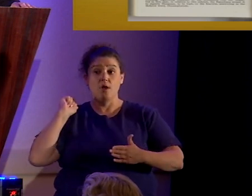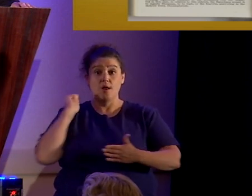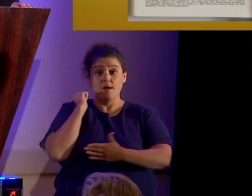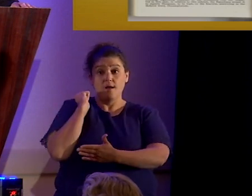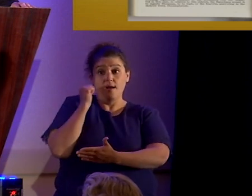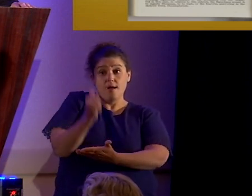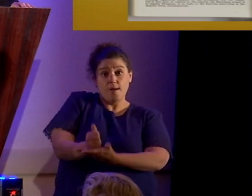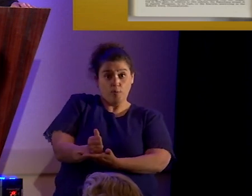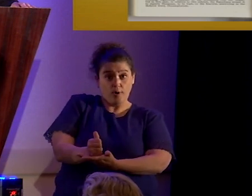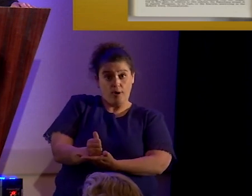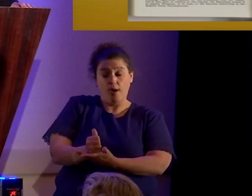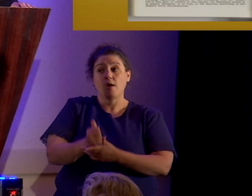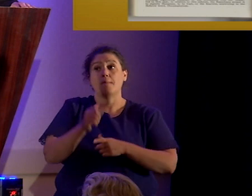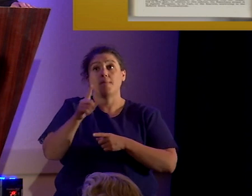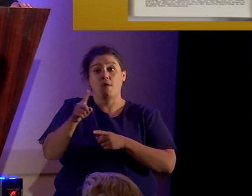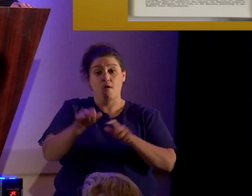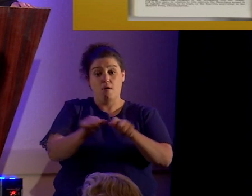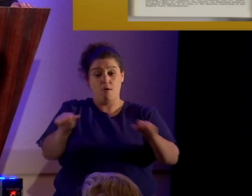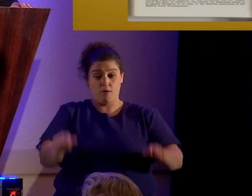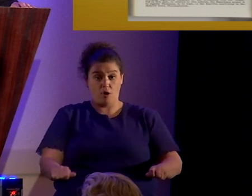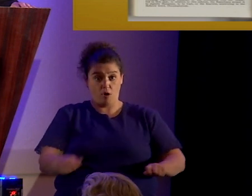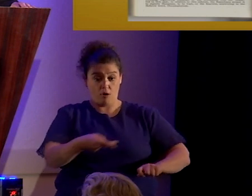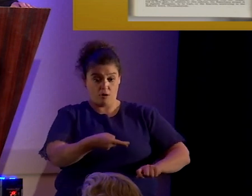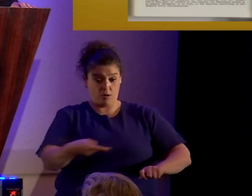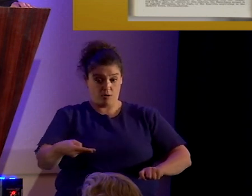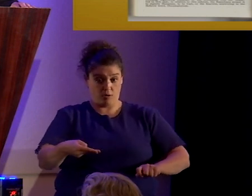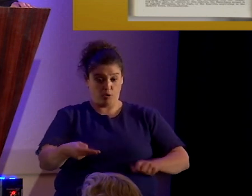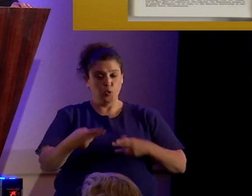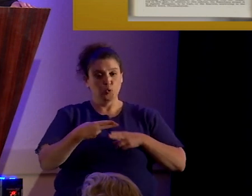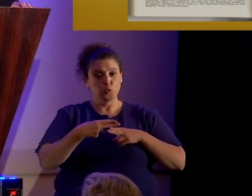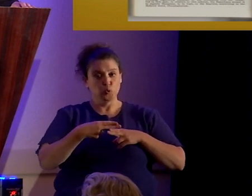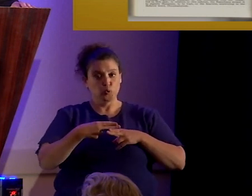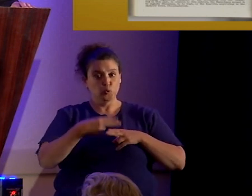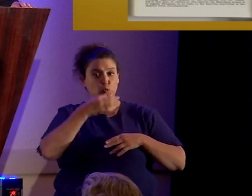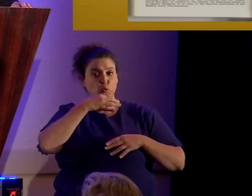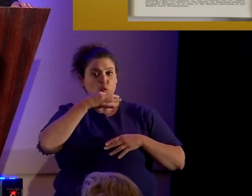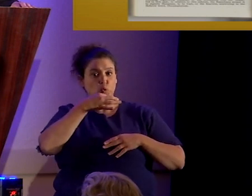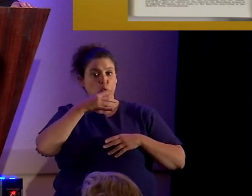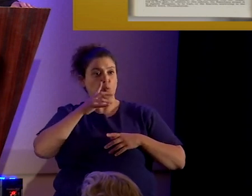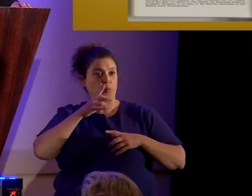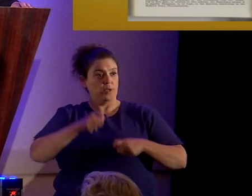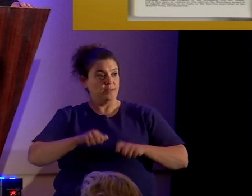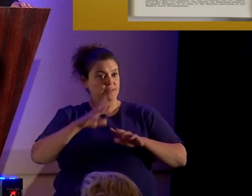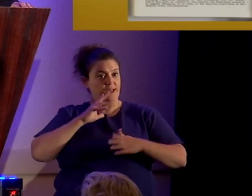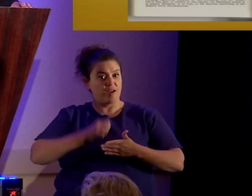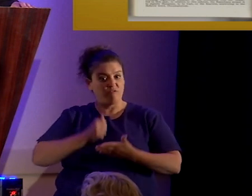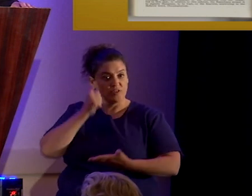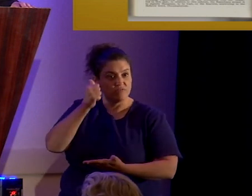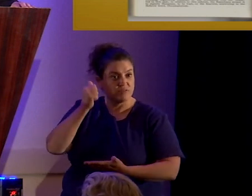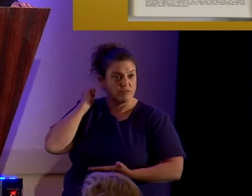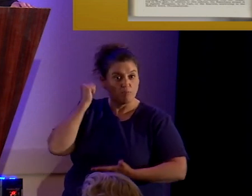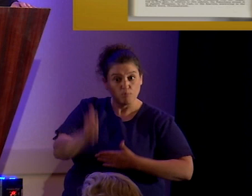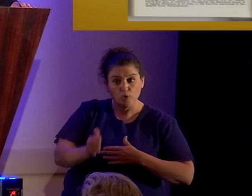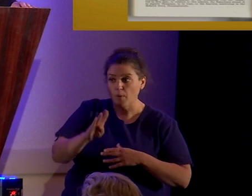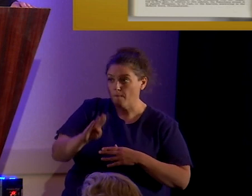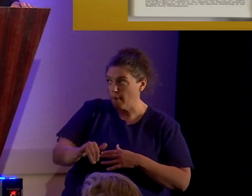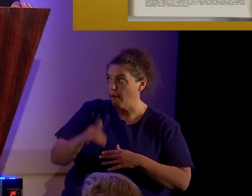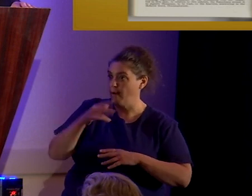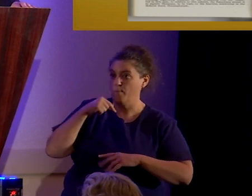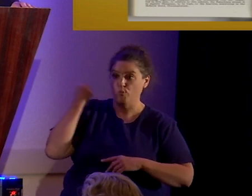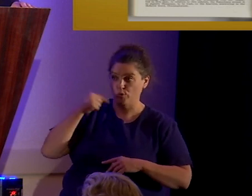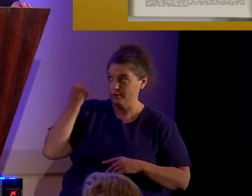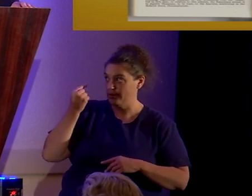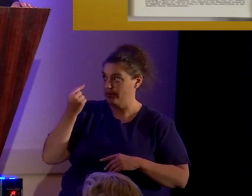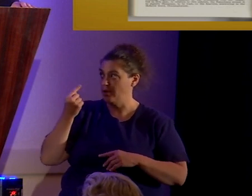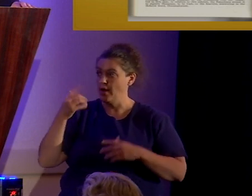about to be sacrificed by a wicked priest of the Egyptians with a knight. And here is an angel of the